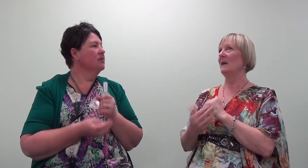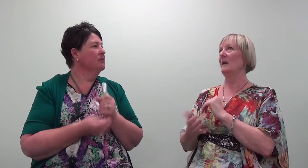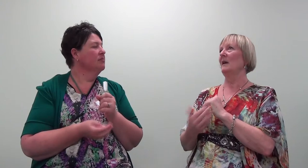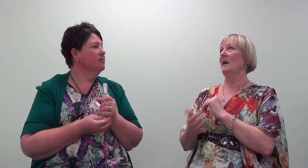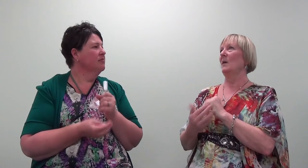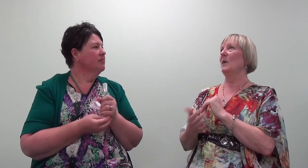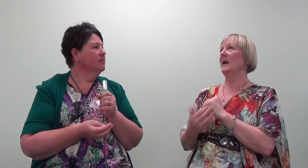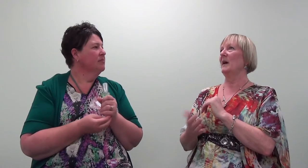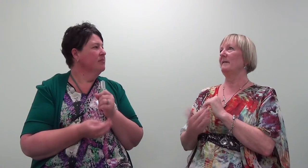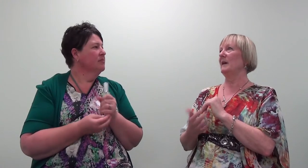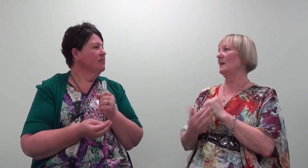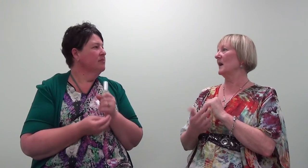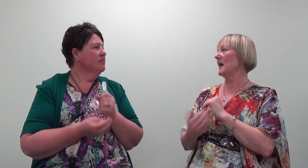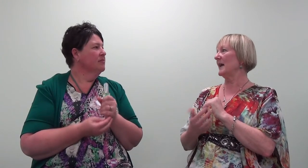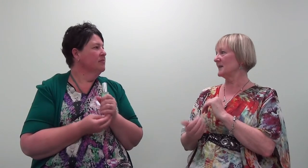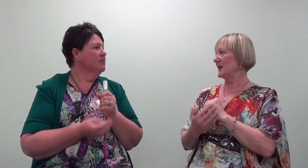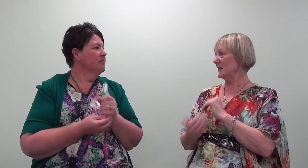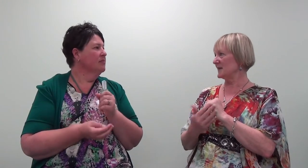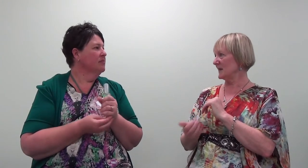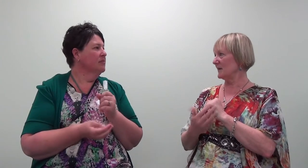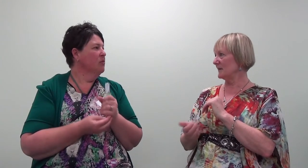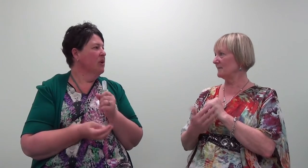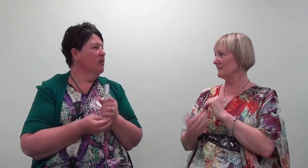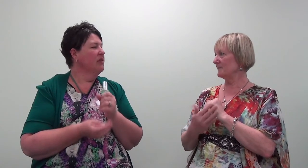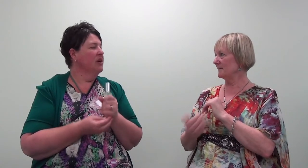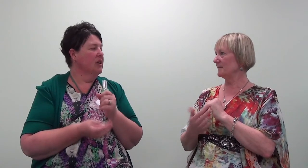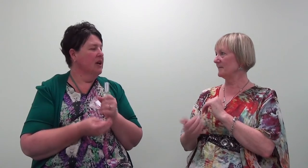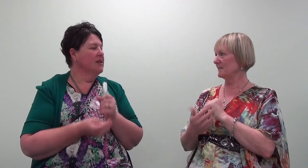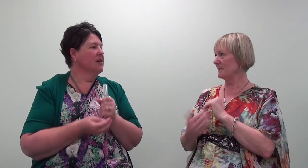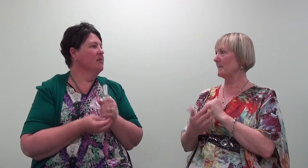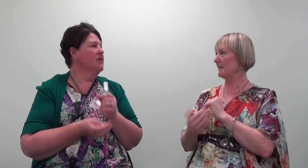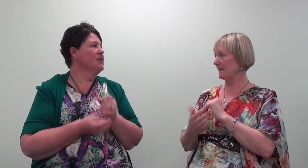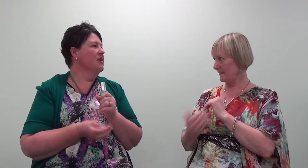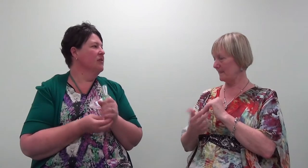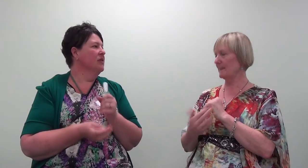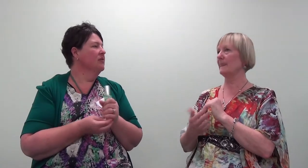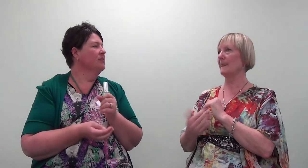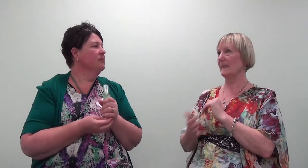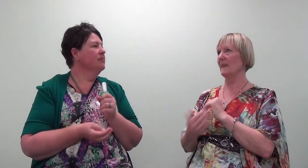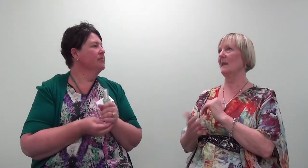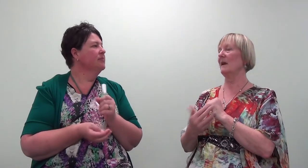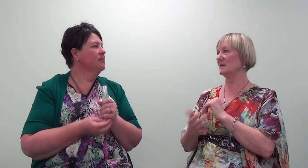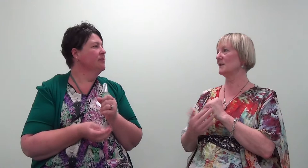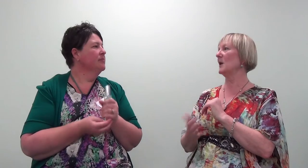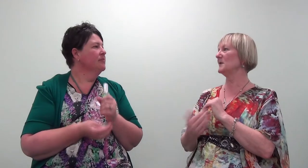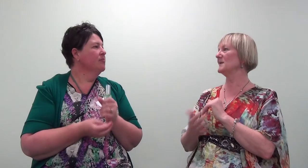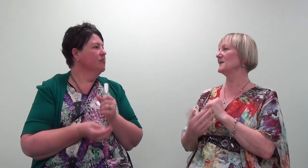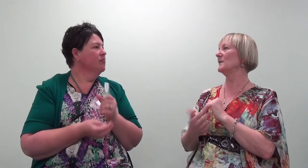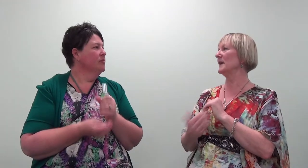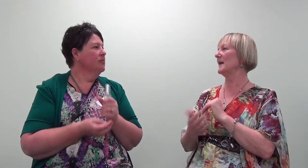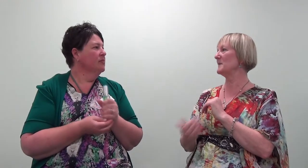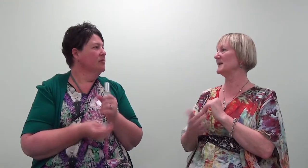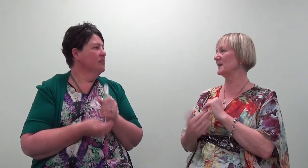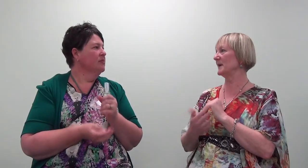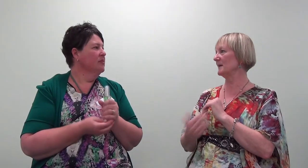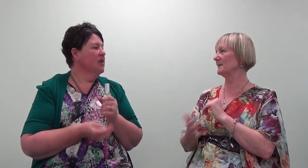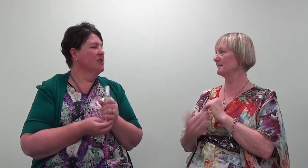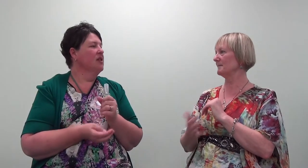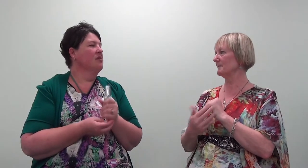when I felt like I had to keep it a secret, when I felt like I had to keep it a secret, it's time to dissolve it out of my stomach, it's time